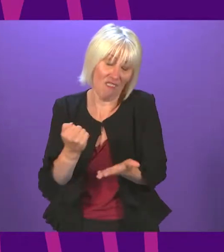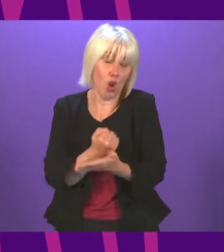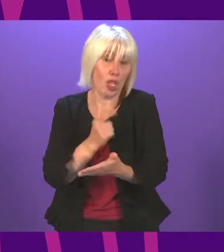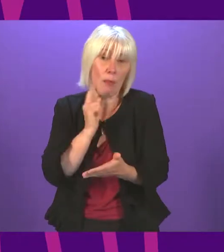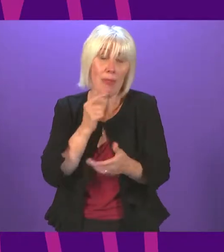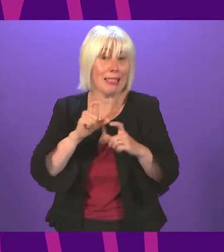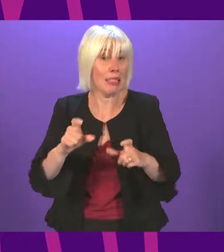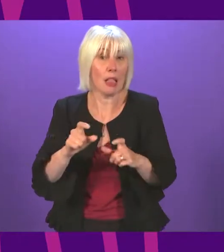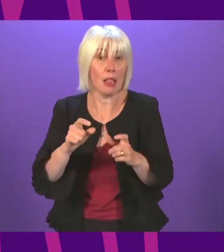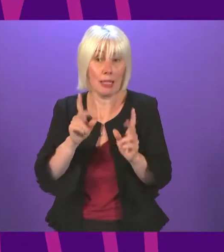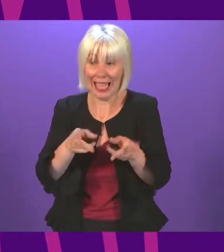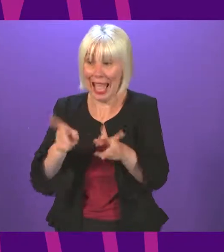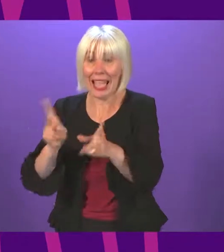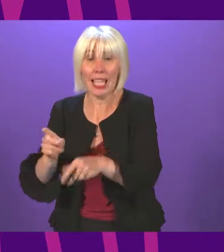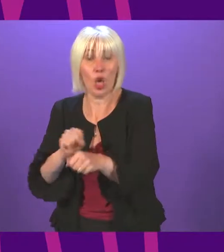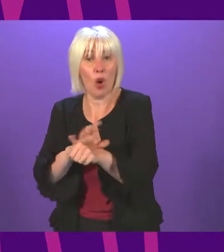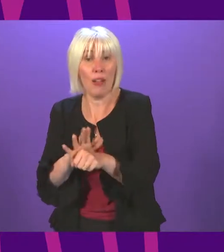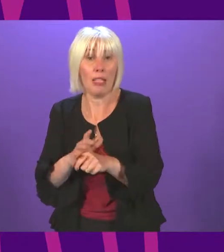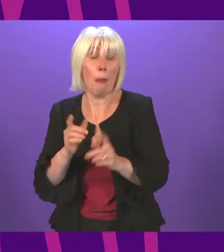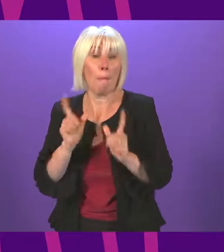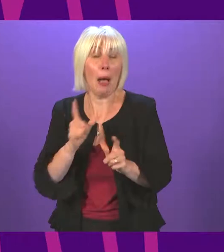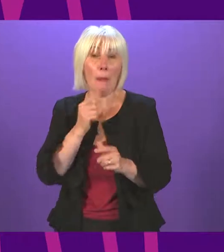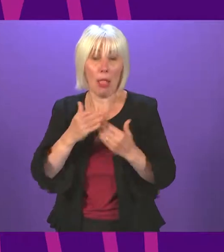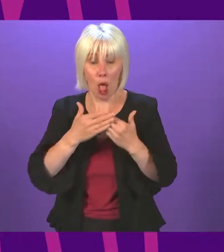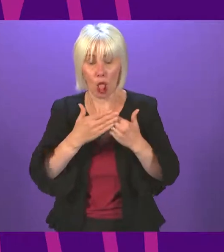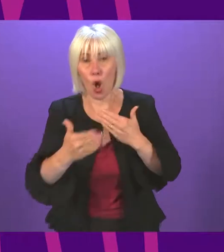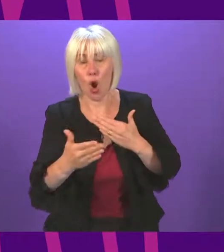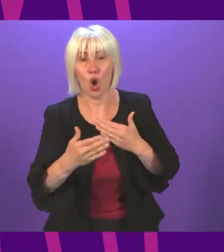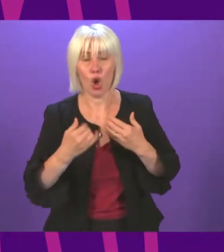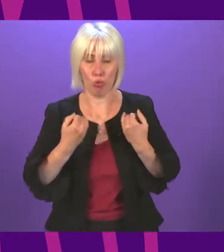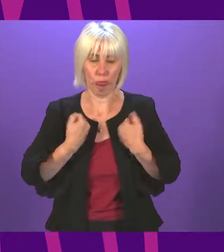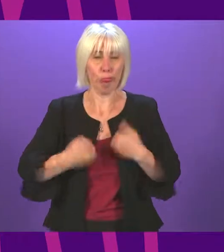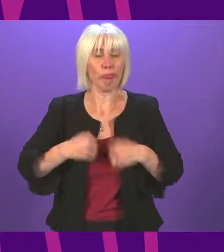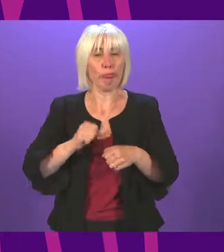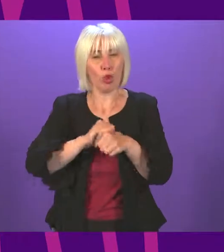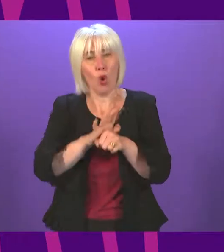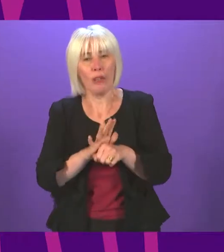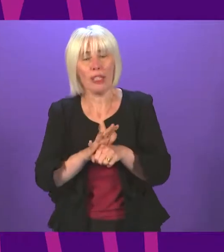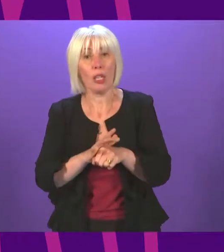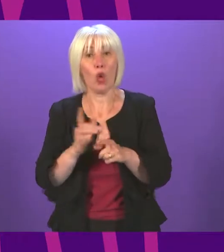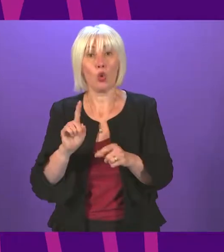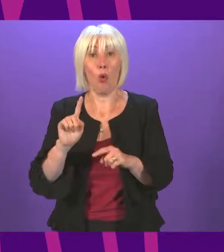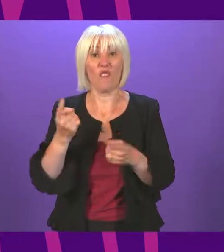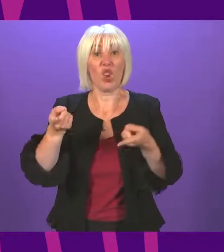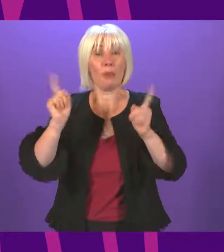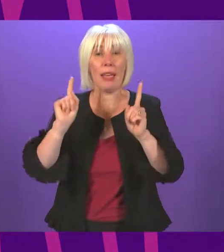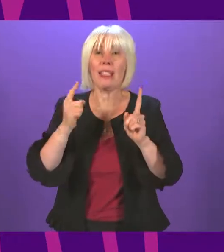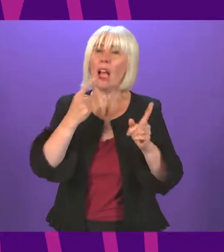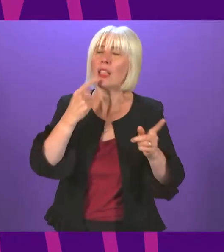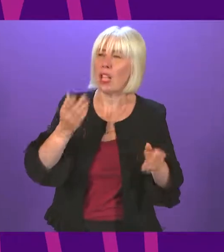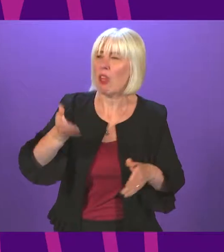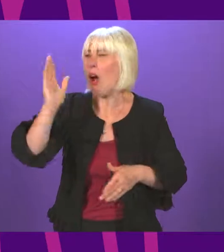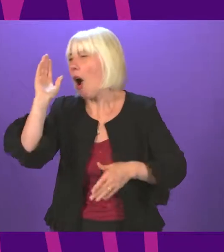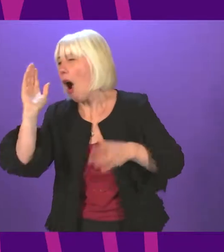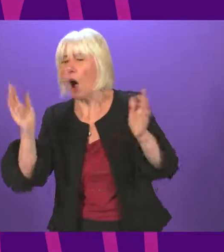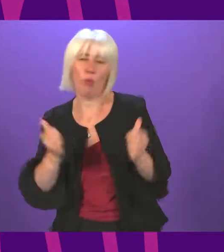long Covid. And what it needs is direct action. So we heard from the First Minister today lots of warm words, being